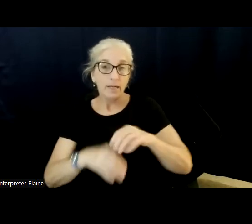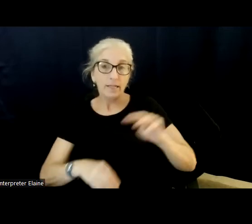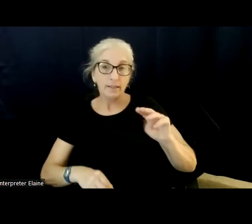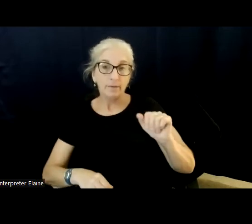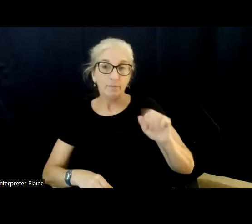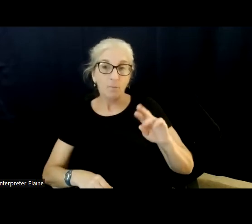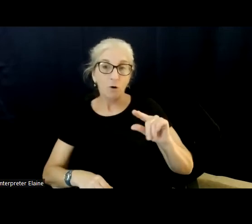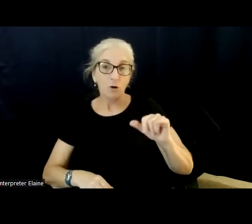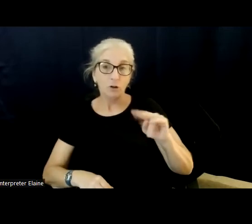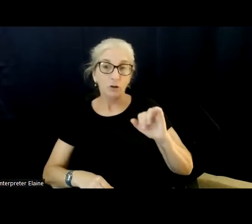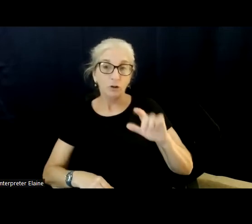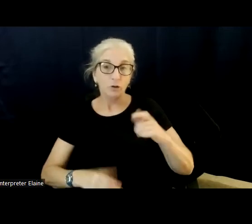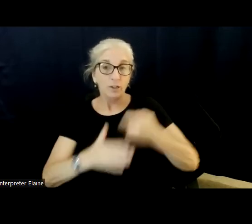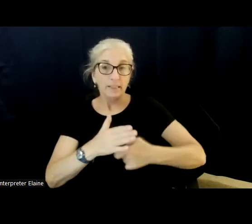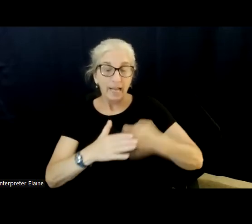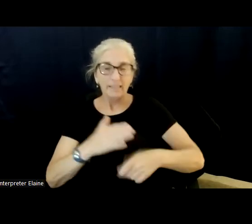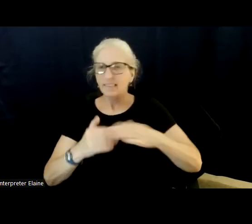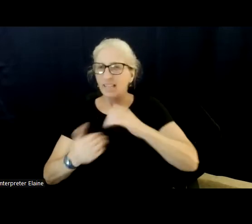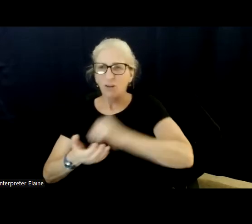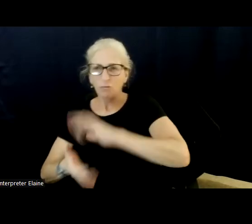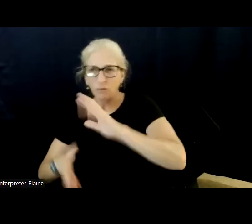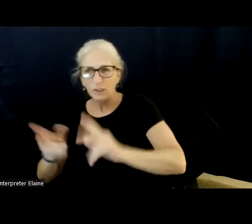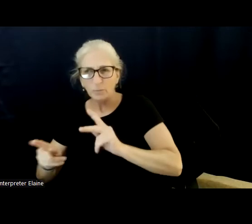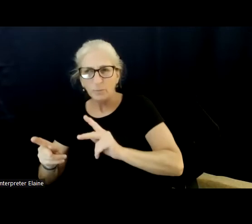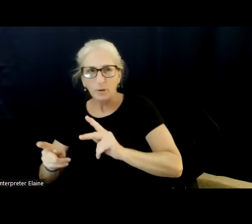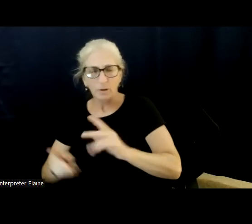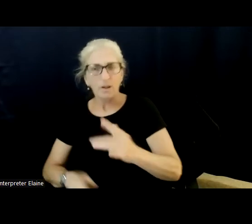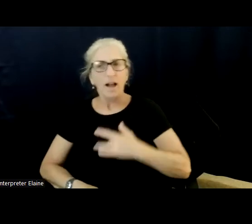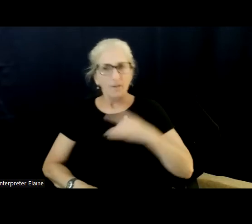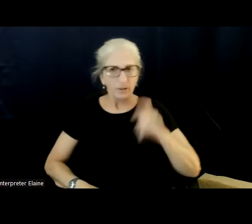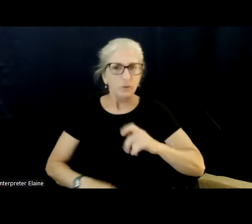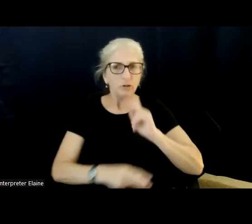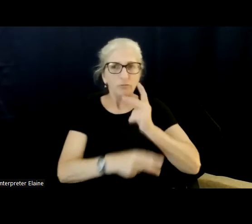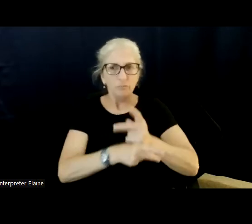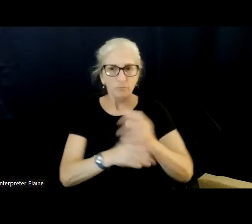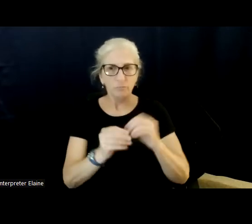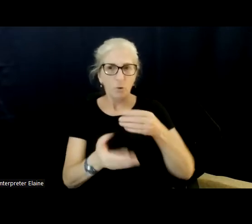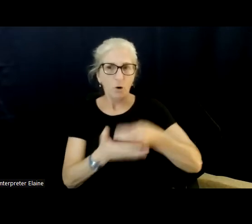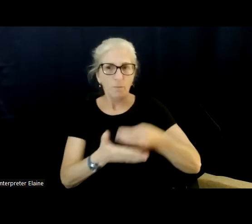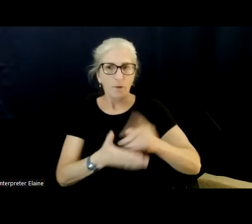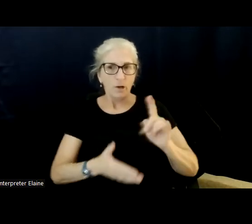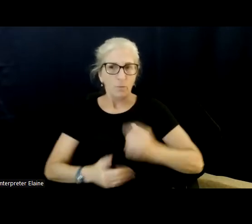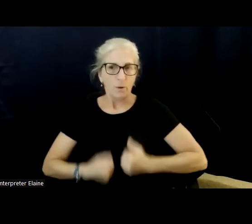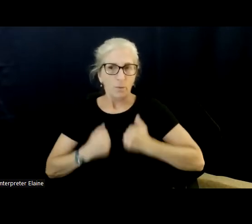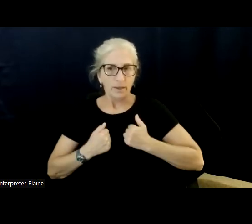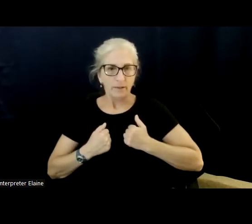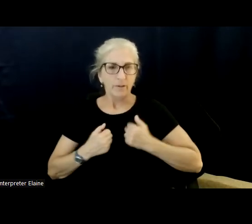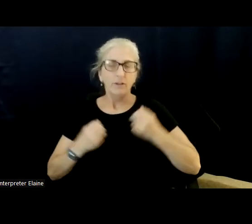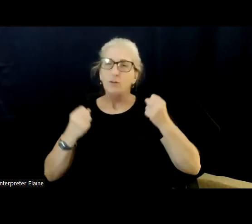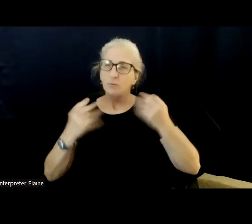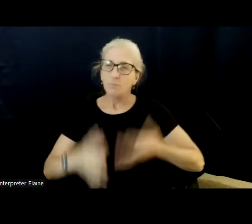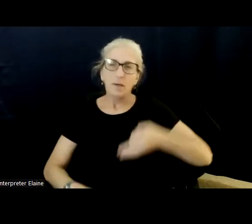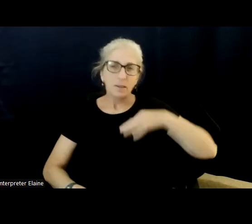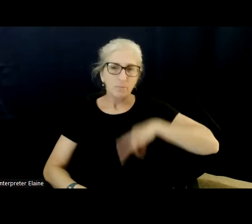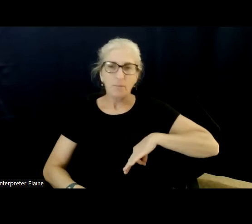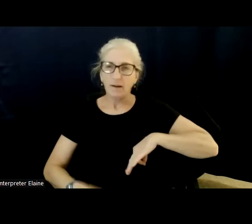able to keep more of our resources where we live, there's a lot of secondary and tertiary and all kinds of benefits that come